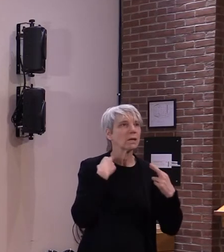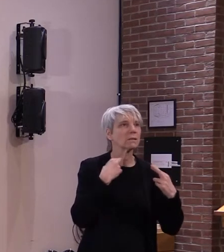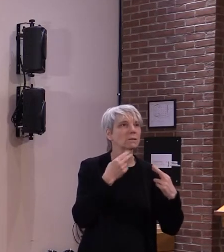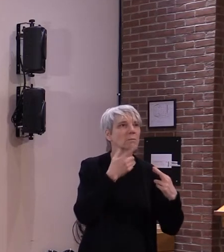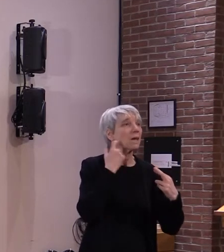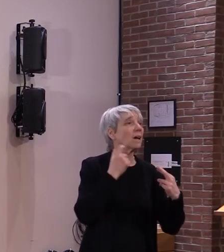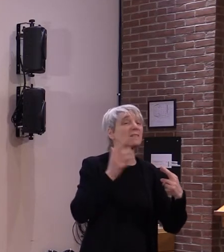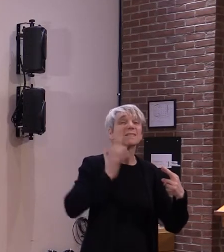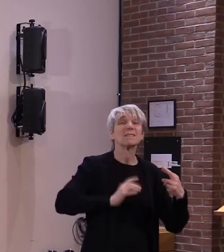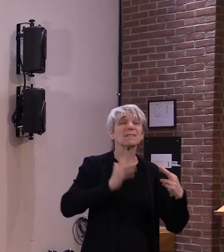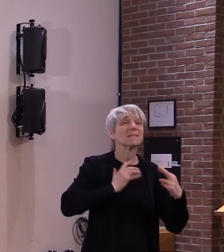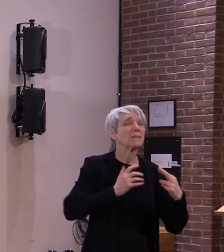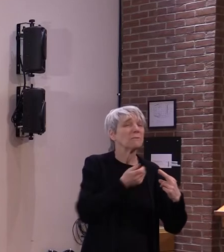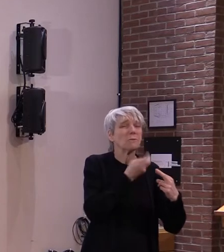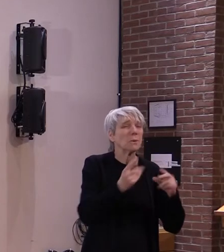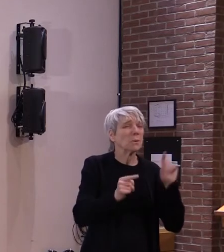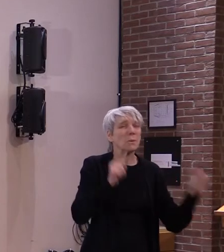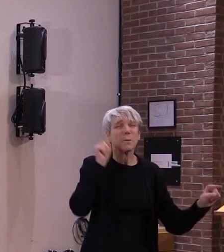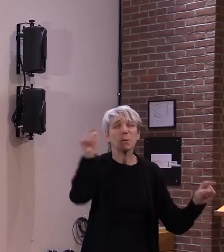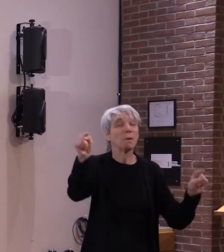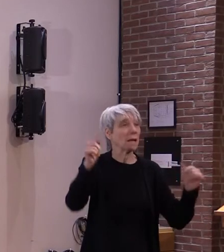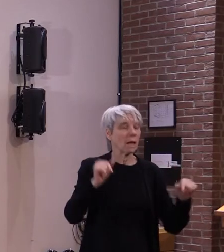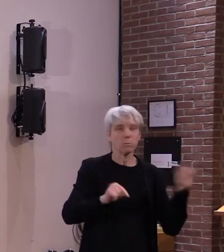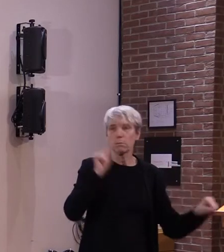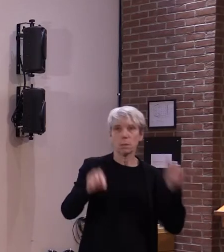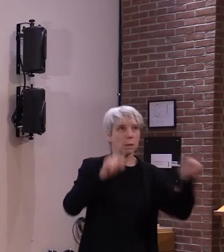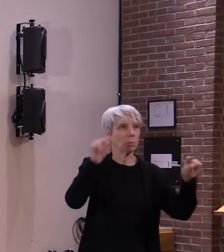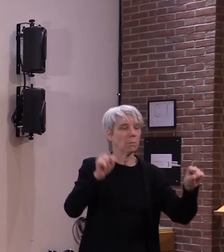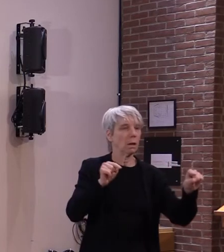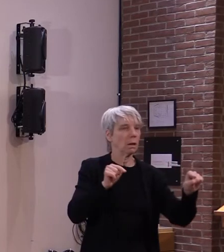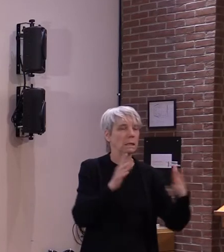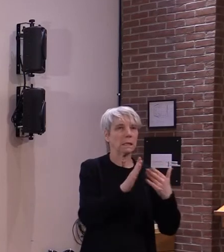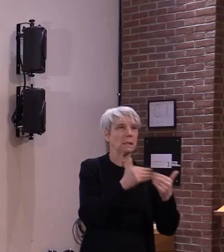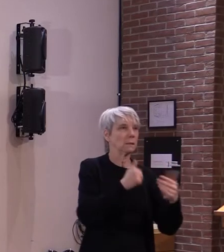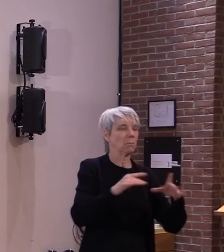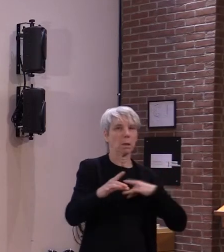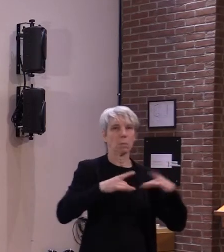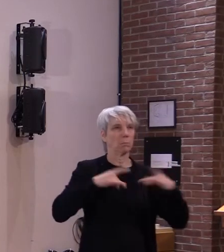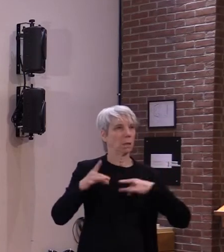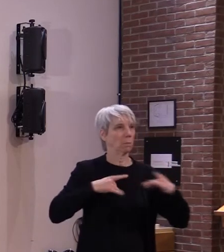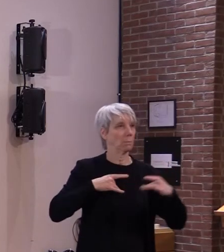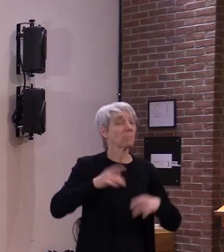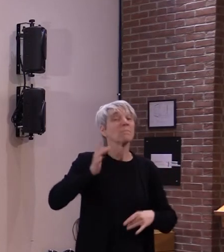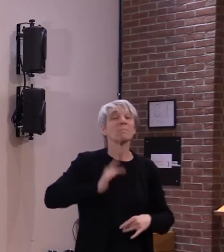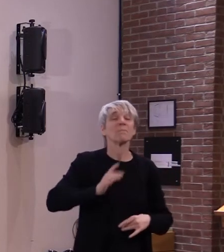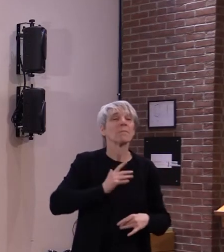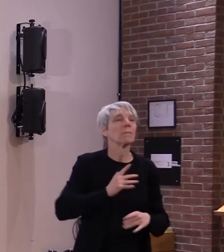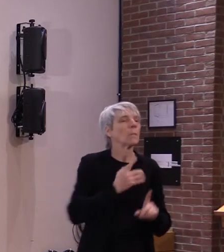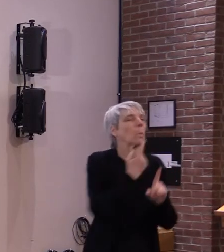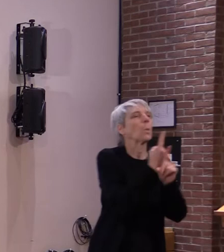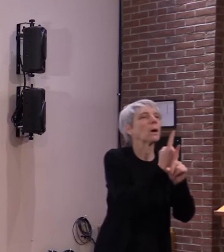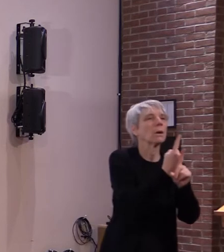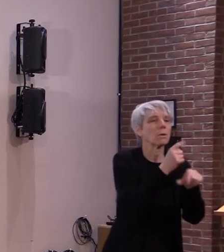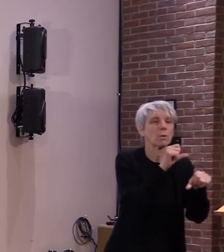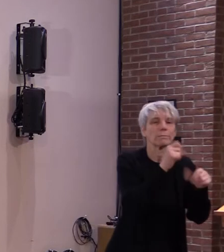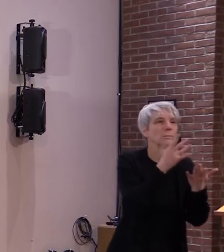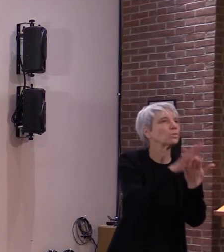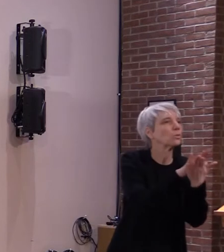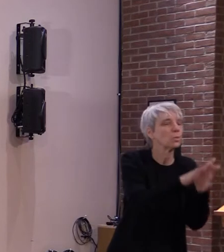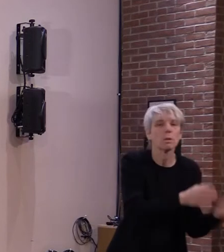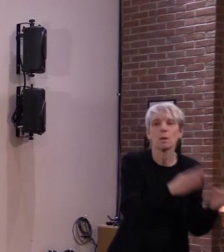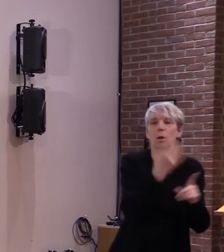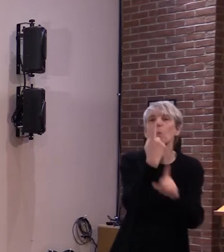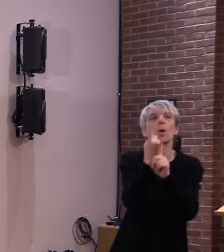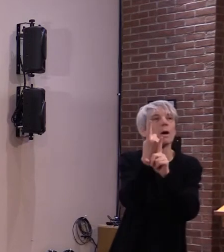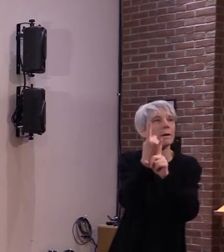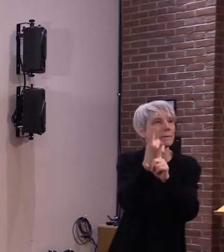contact with the virus but it's not like it was one school system one workplace one healthcare system